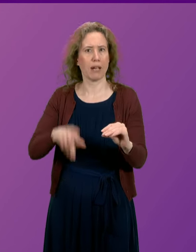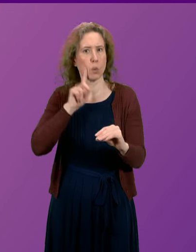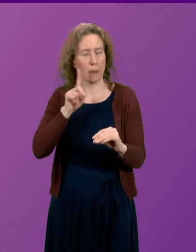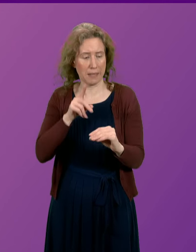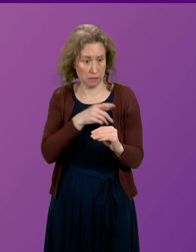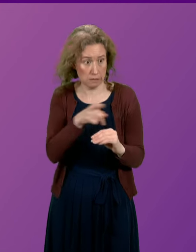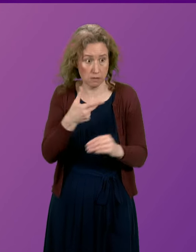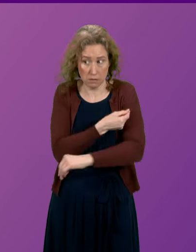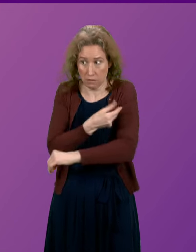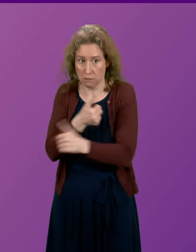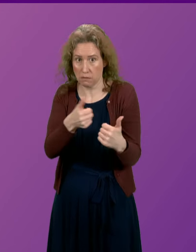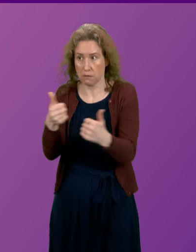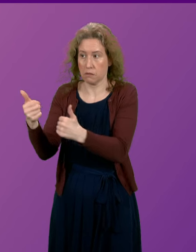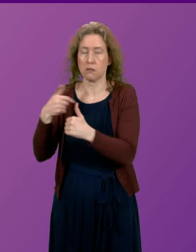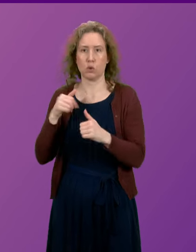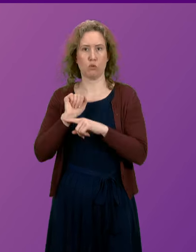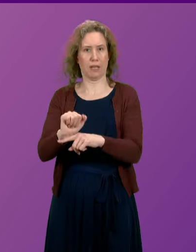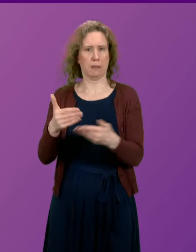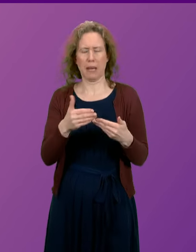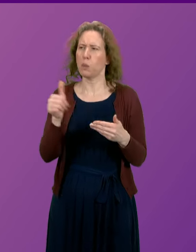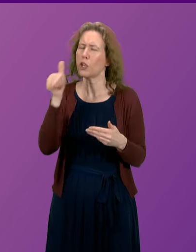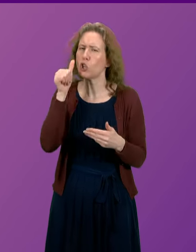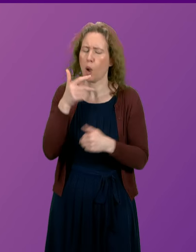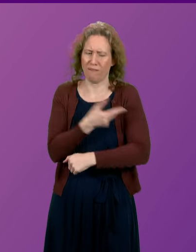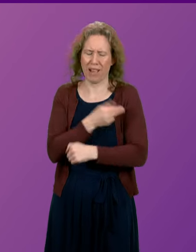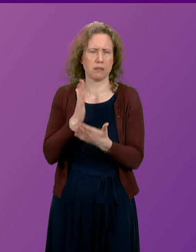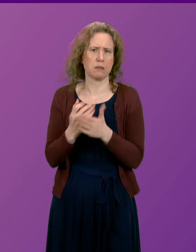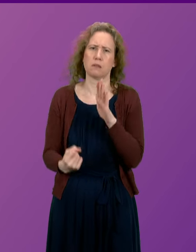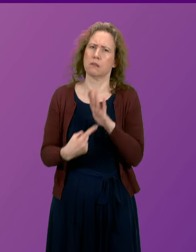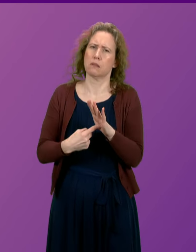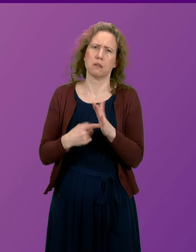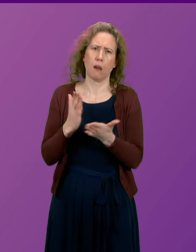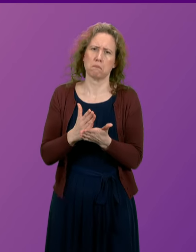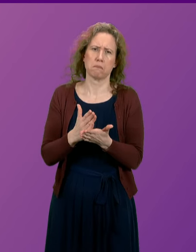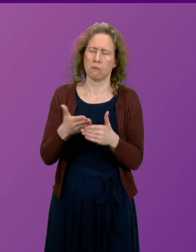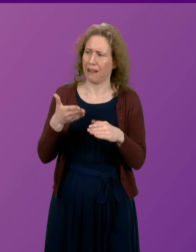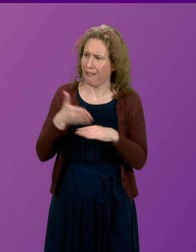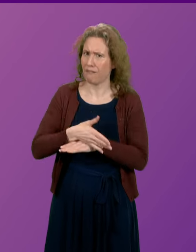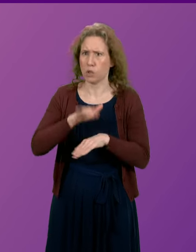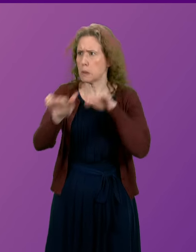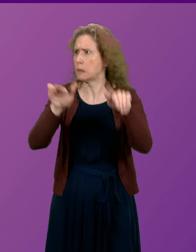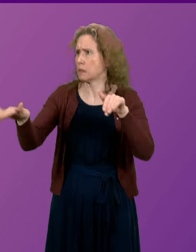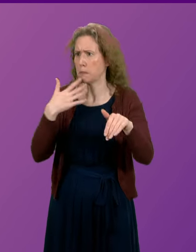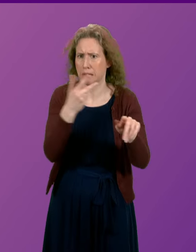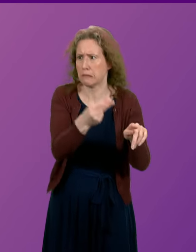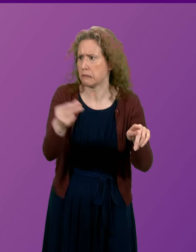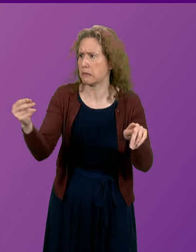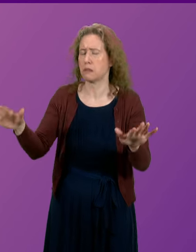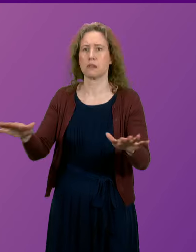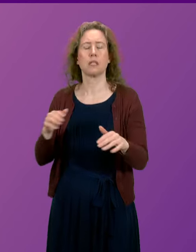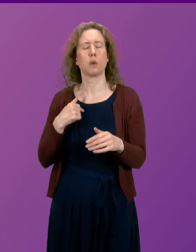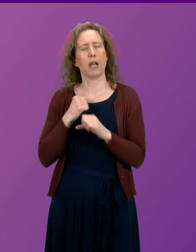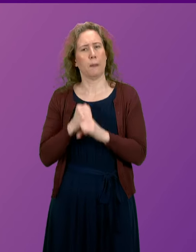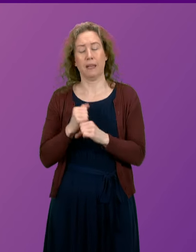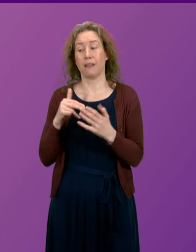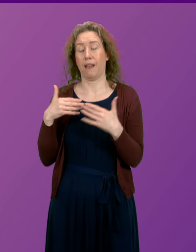vaccination uptake is taken forward. We all know the importance of vaccination efforts and I give Mr Dorris the commitment that the